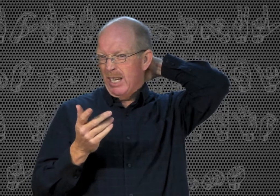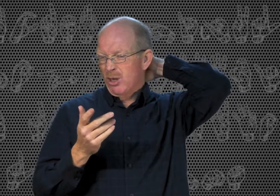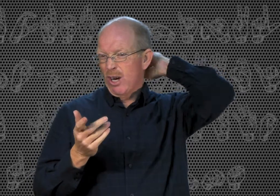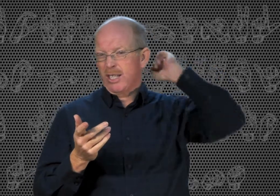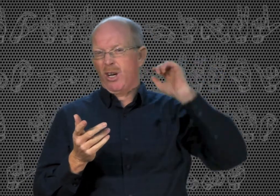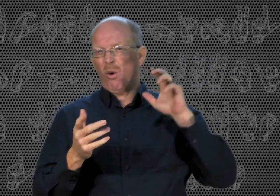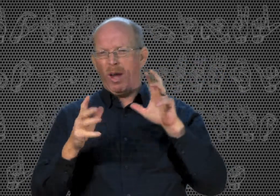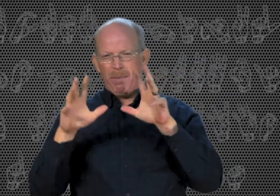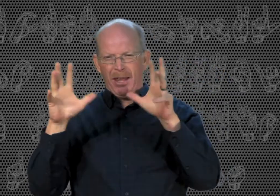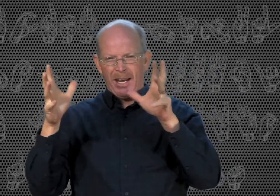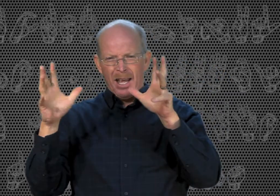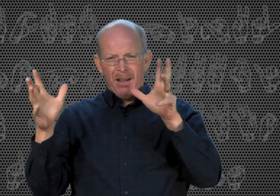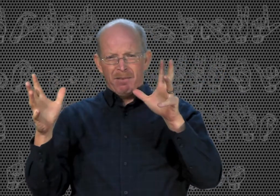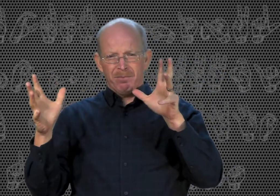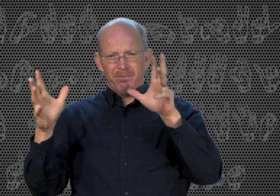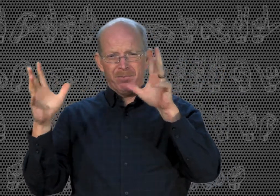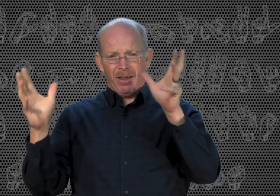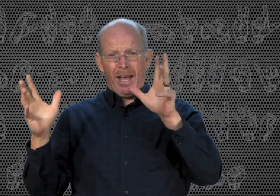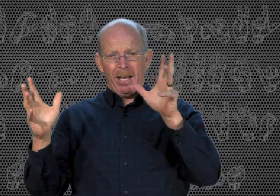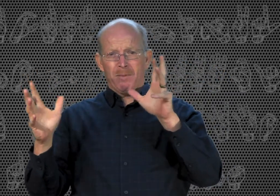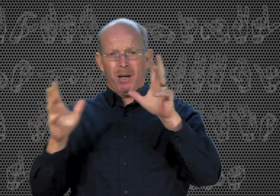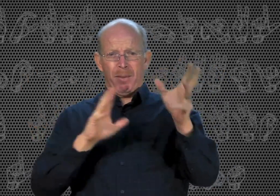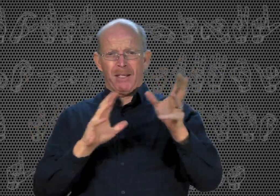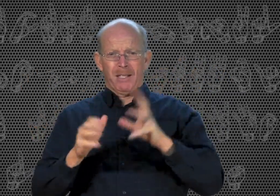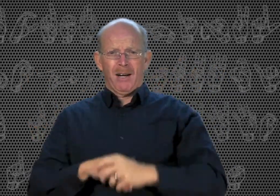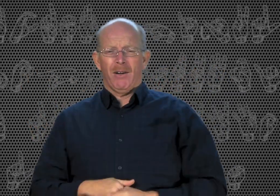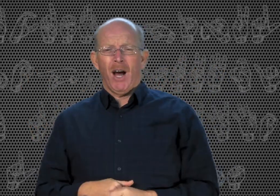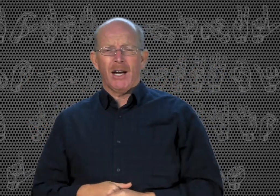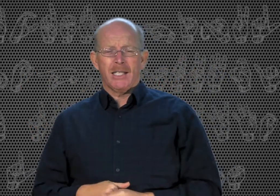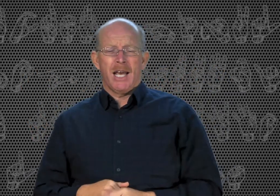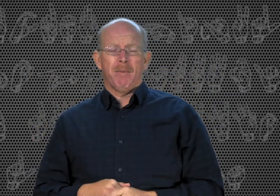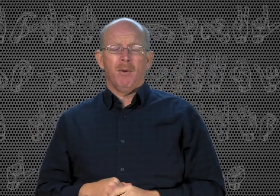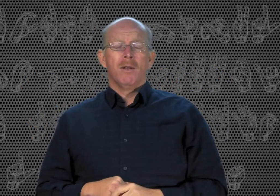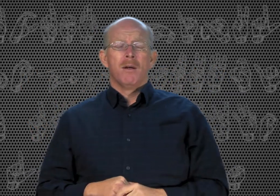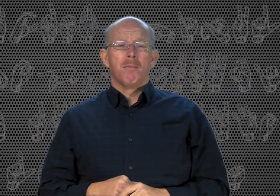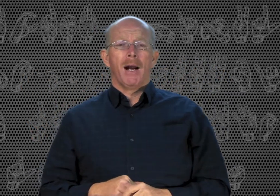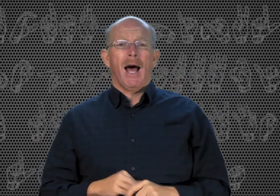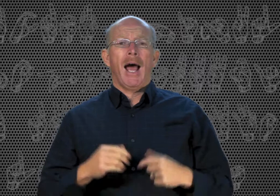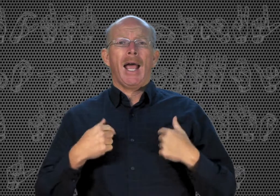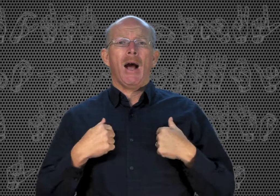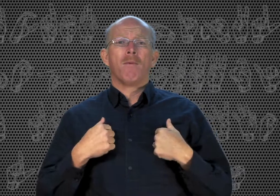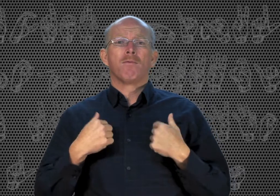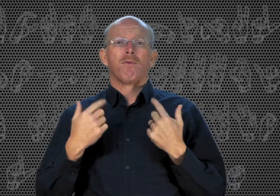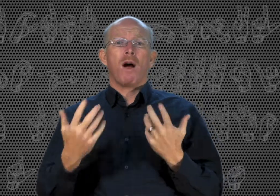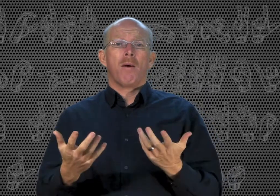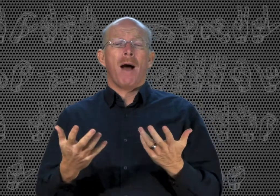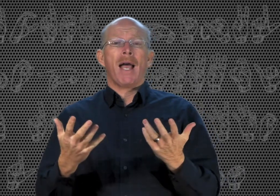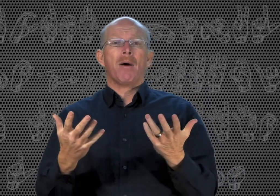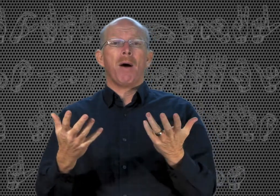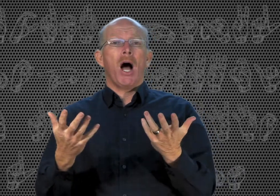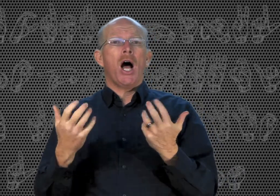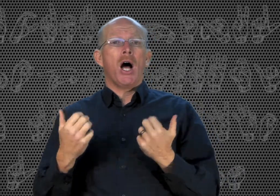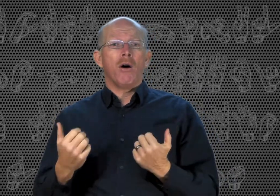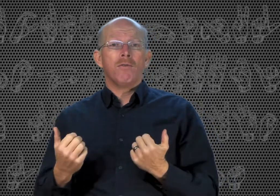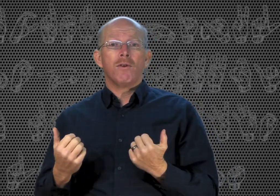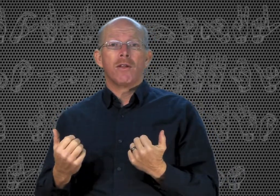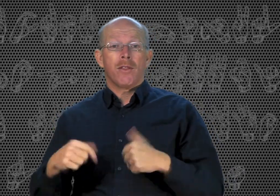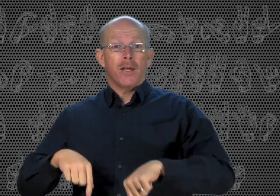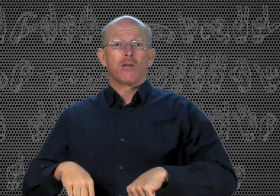construction a whole lot. But that comes up. That's kind of an odd example. But I am from. I am of this